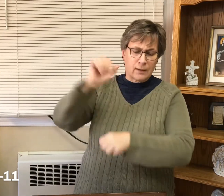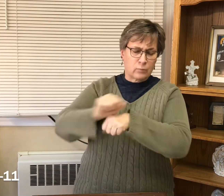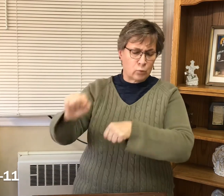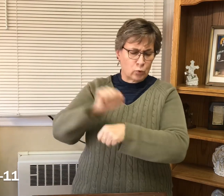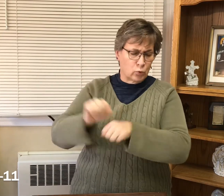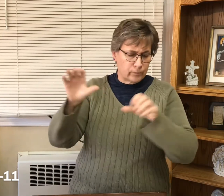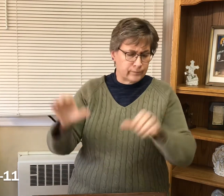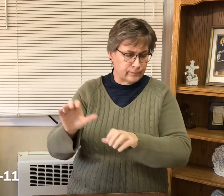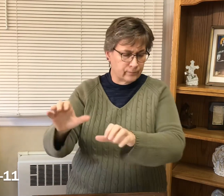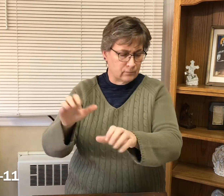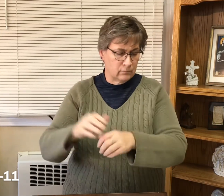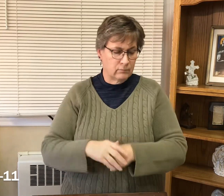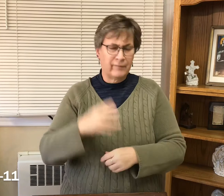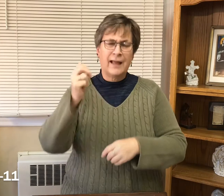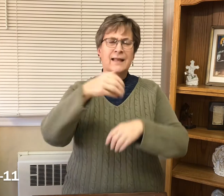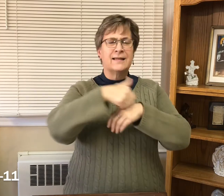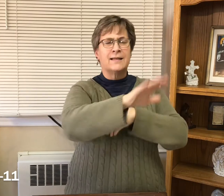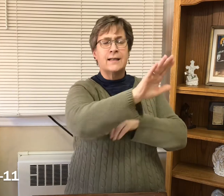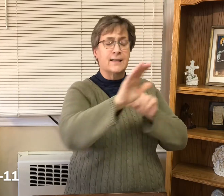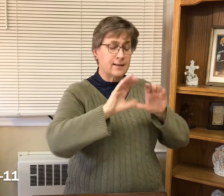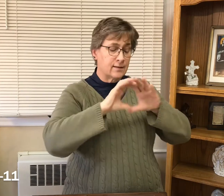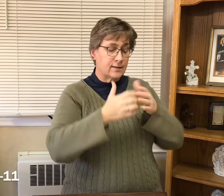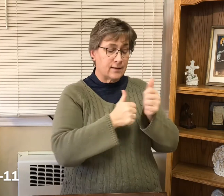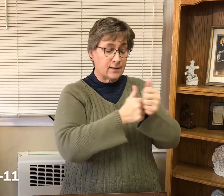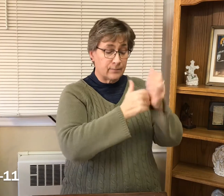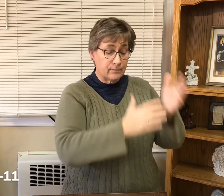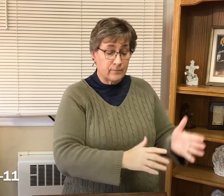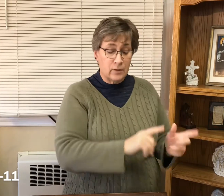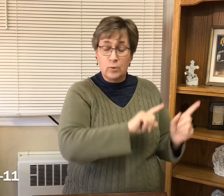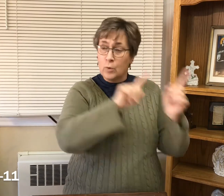He sent his disciples to Jesus with this question.